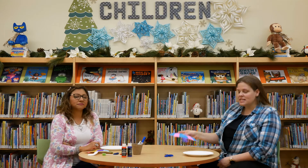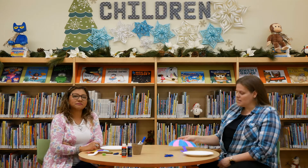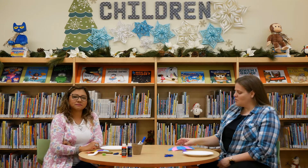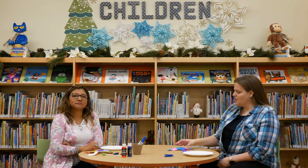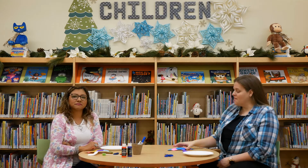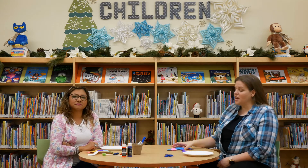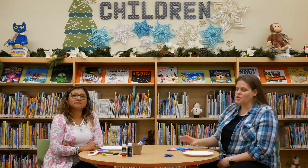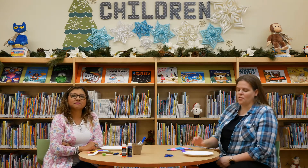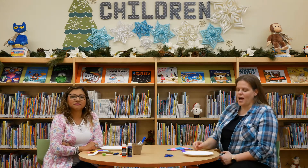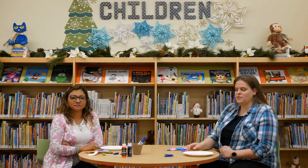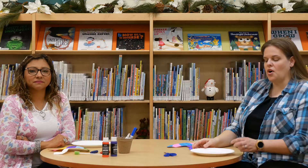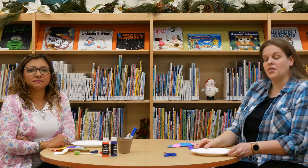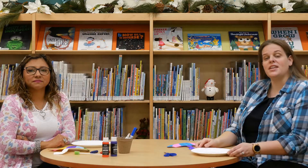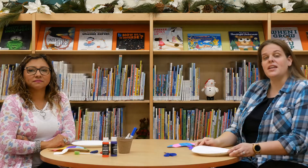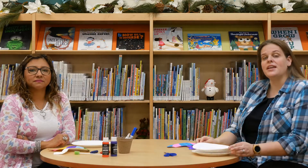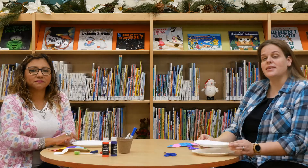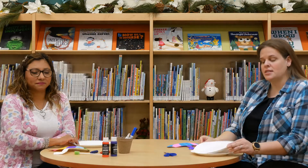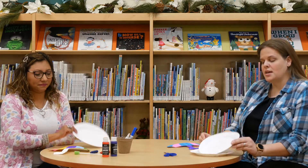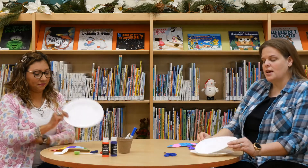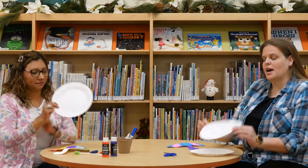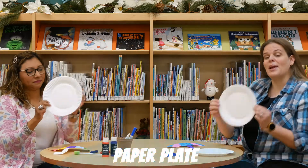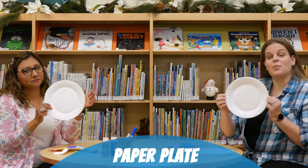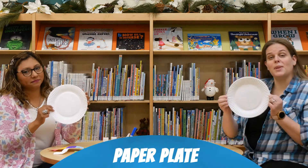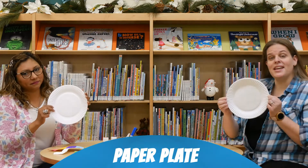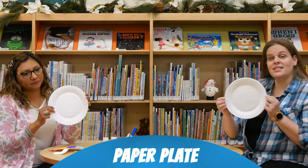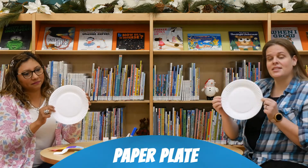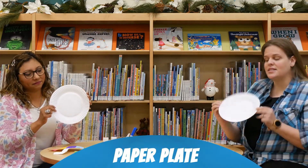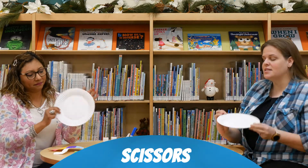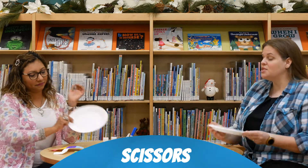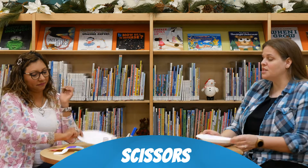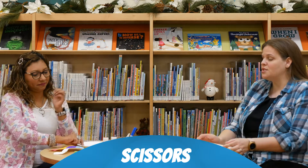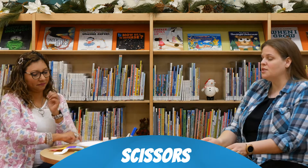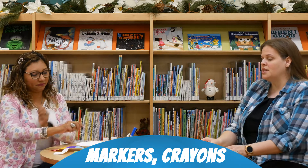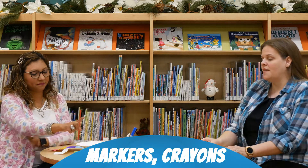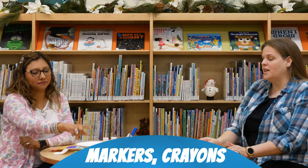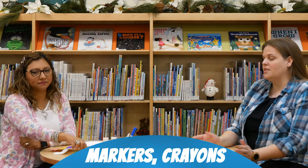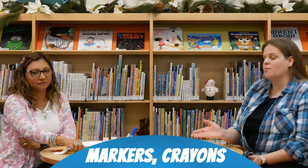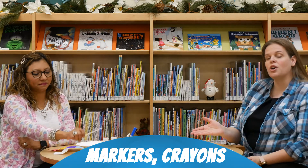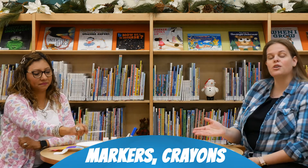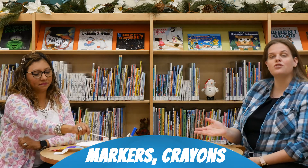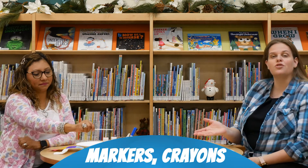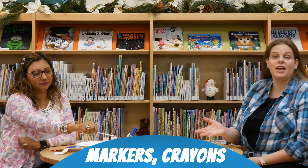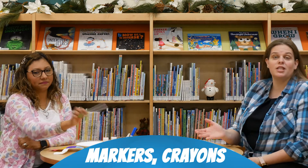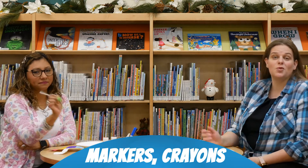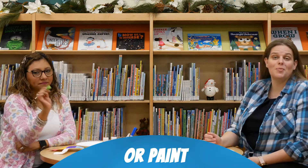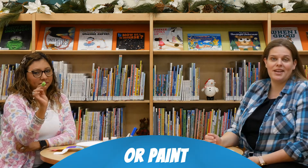simple and fun craft. All you'll need is a paper plate, some scissors, and then either markers, crayons, or paint.